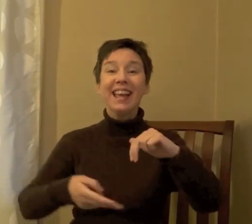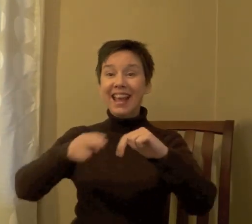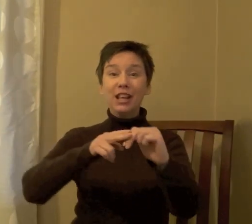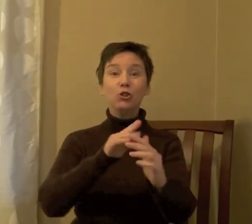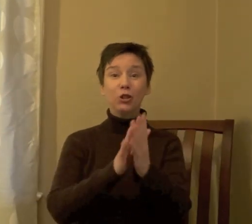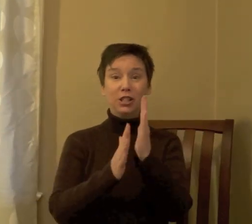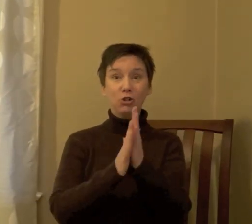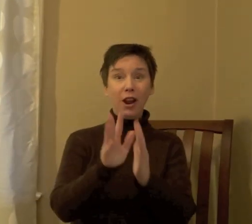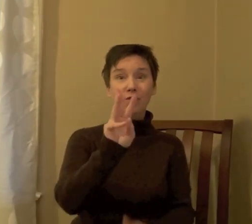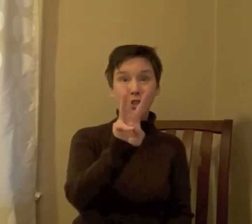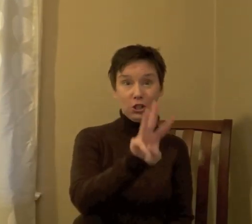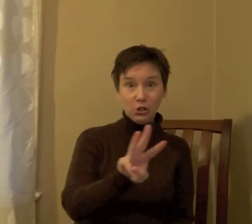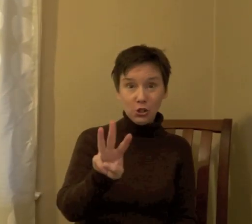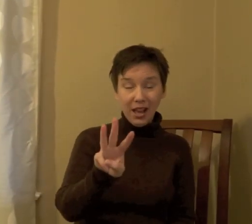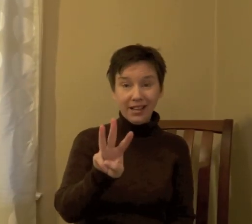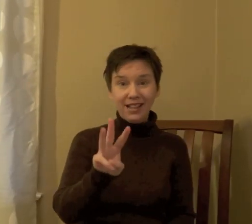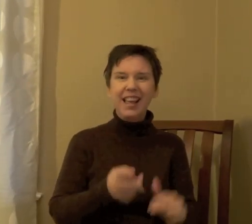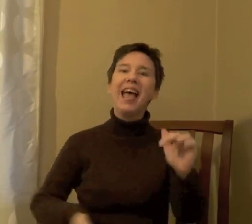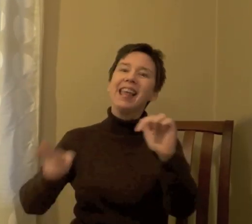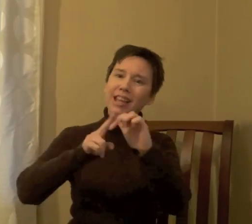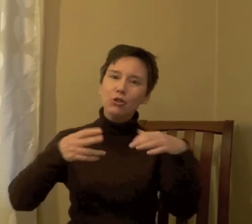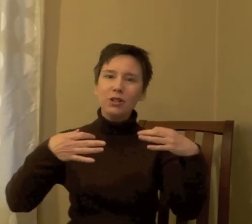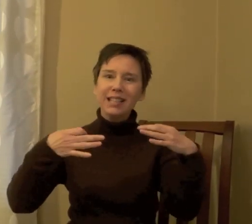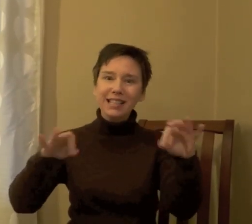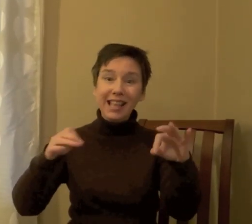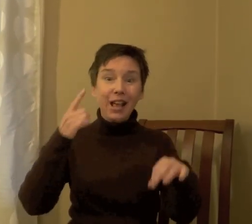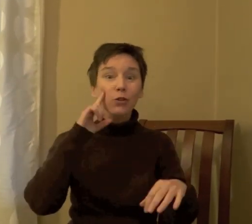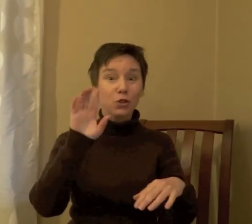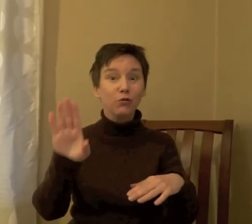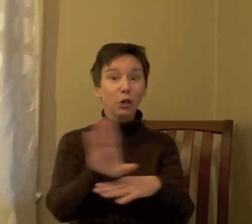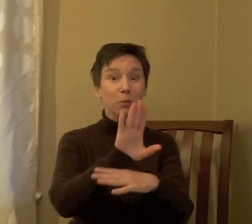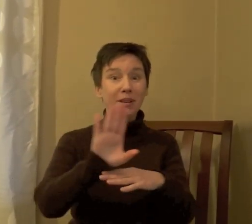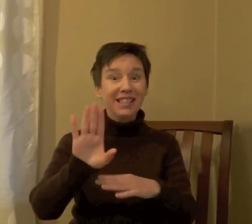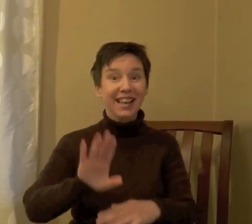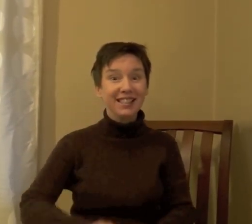increasing traffic to your site, and increasing sales for your business.